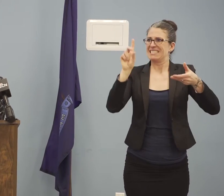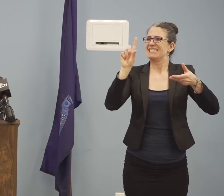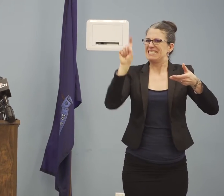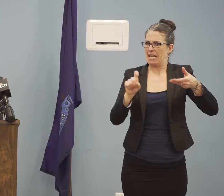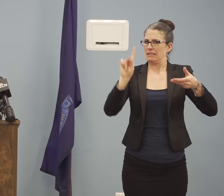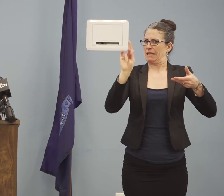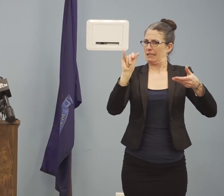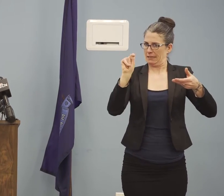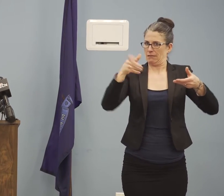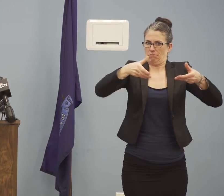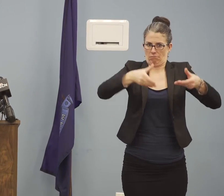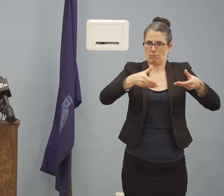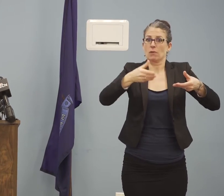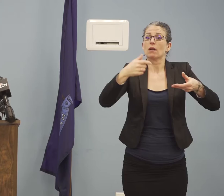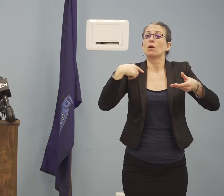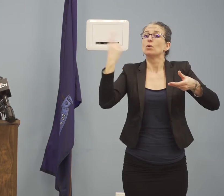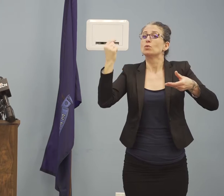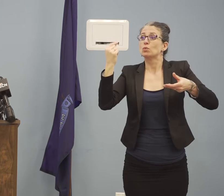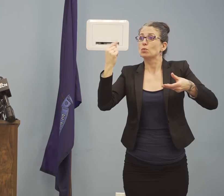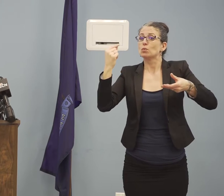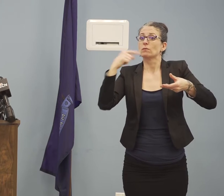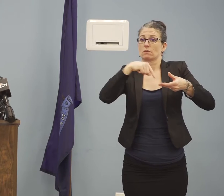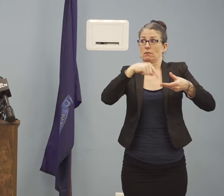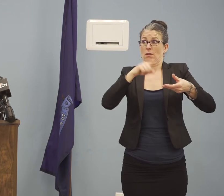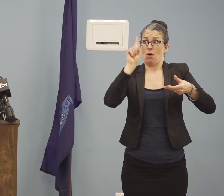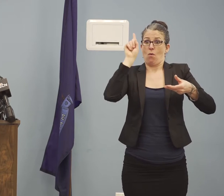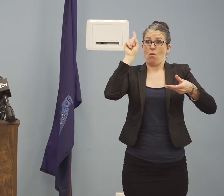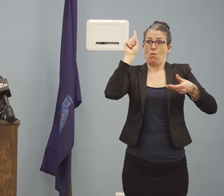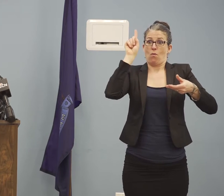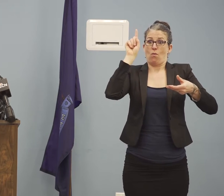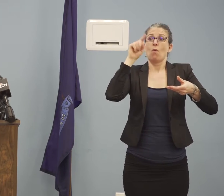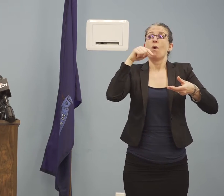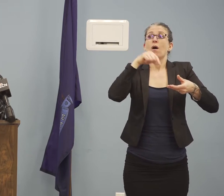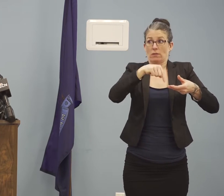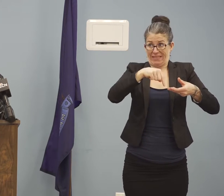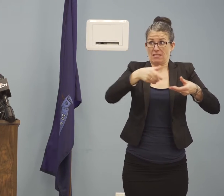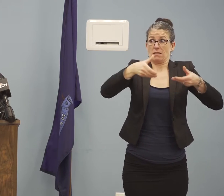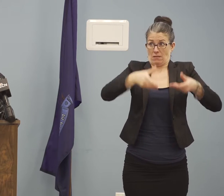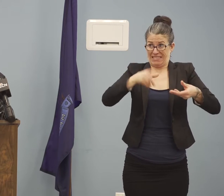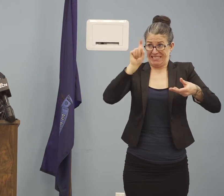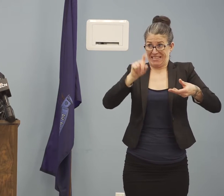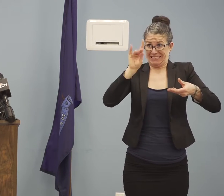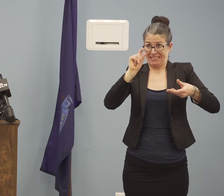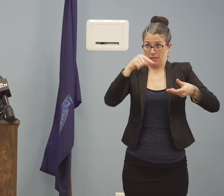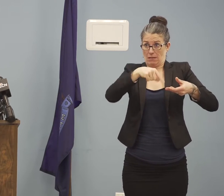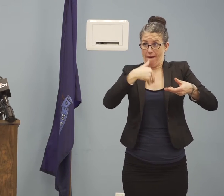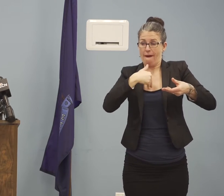Each kit is able to conduct, per kit, approximately 1,000 tests.